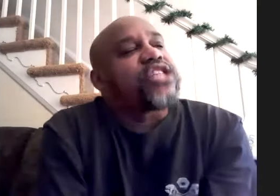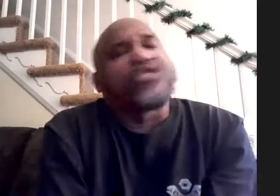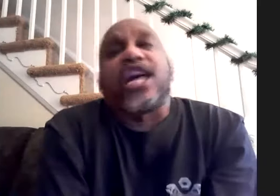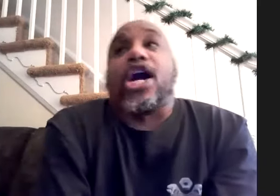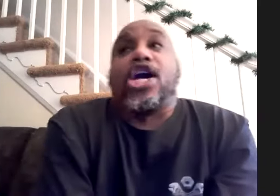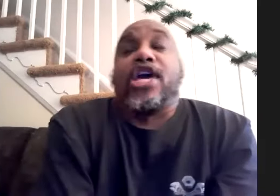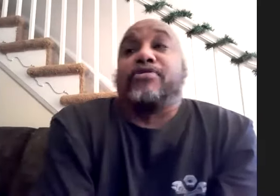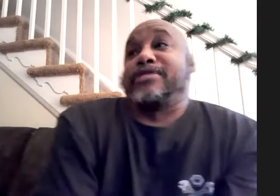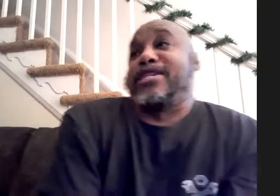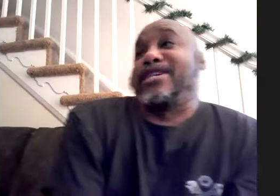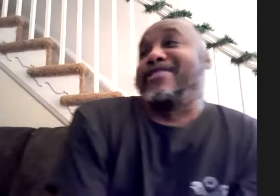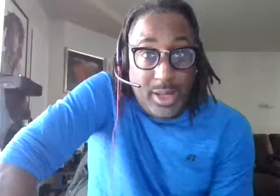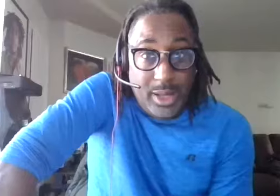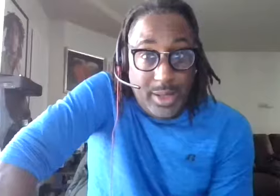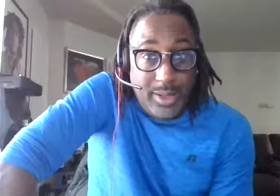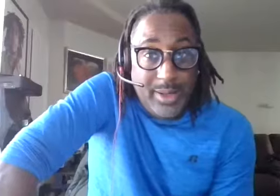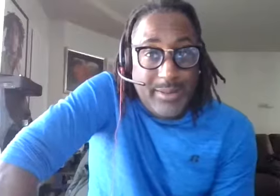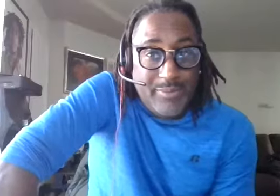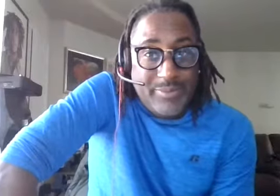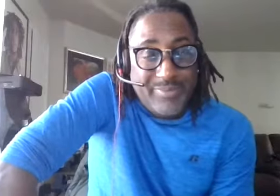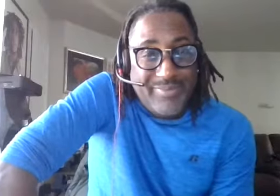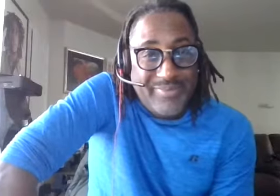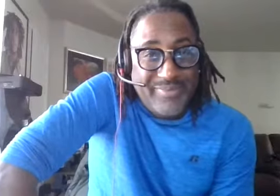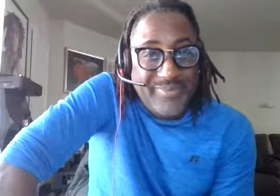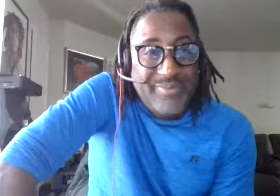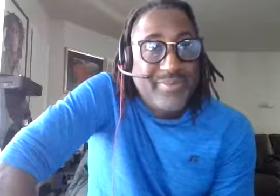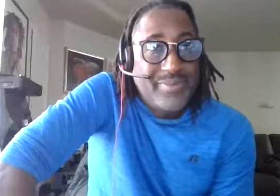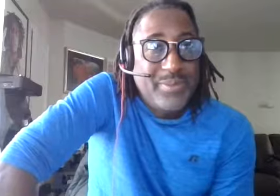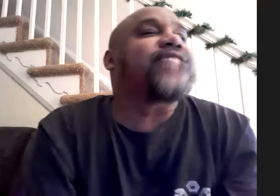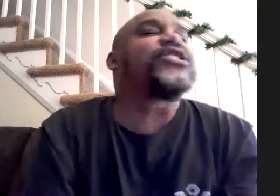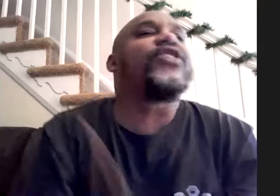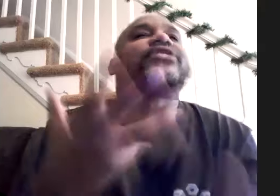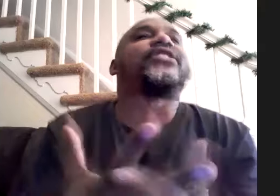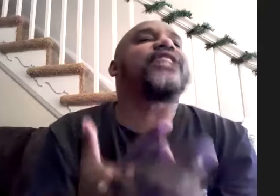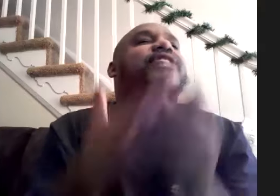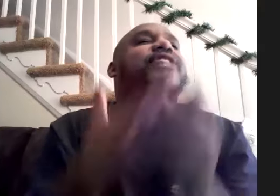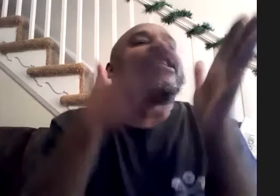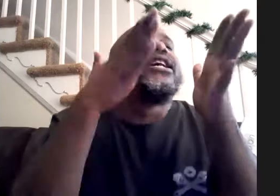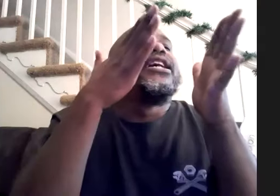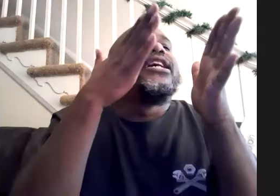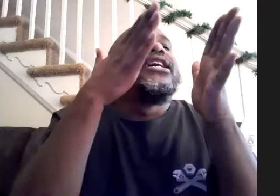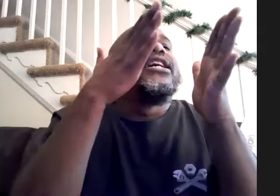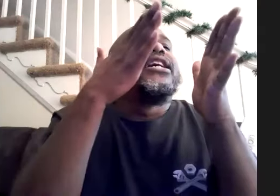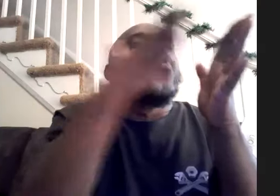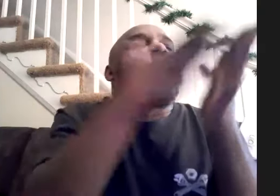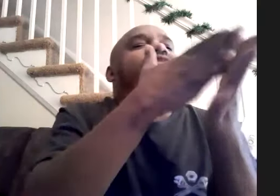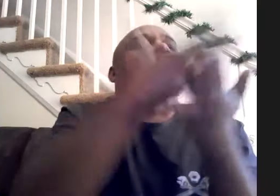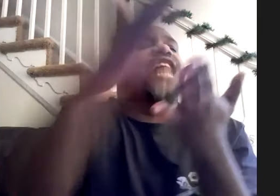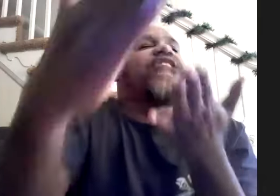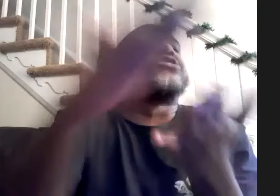i was like oh yeah and it was like and he was like i said so here's the thing i said you want to challenge them